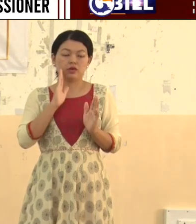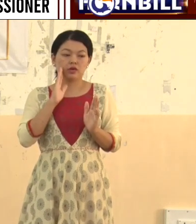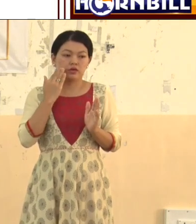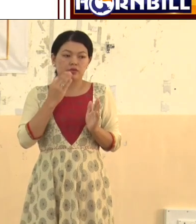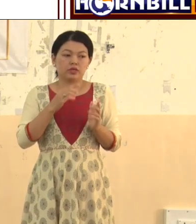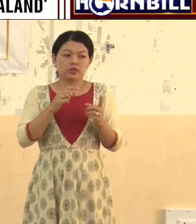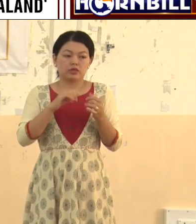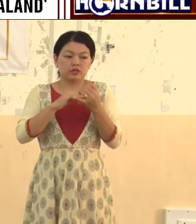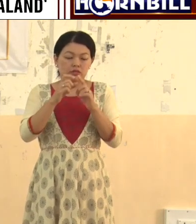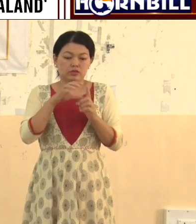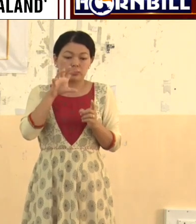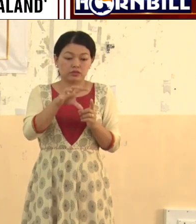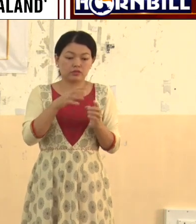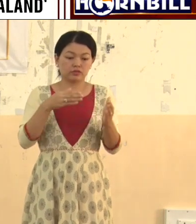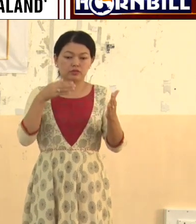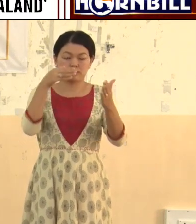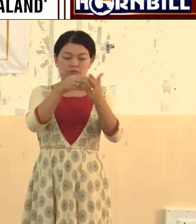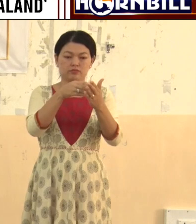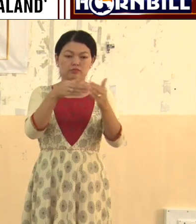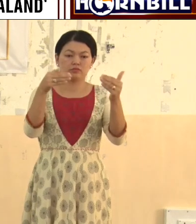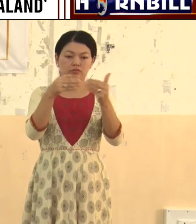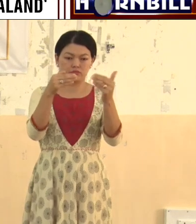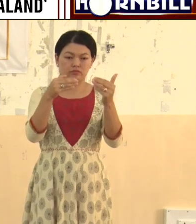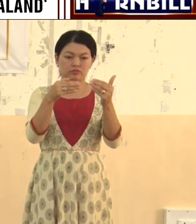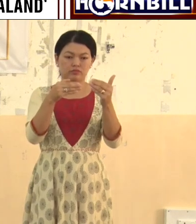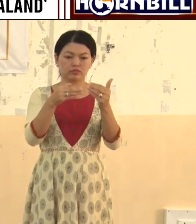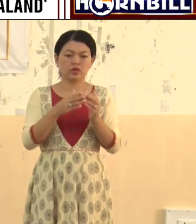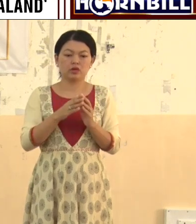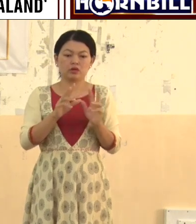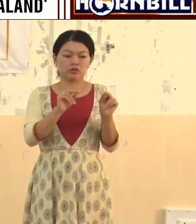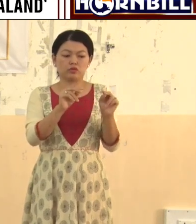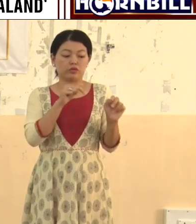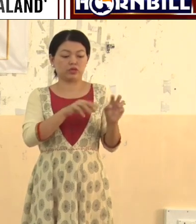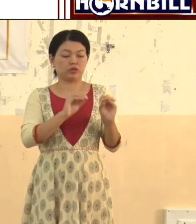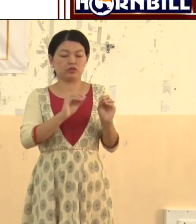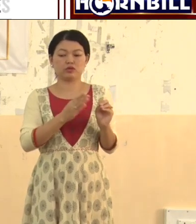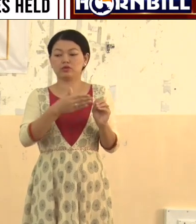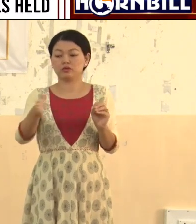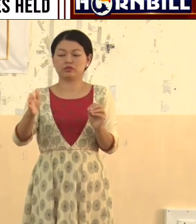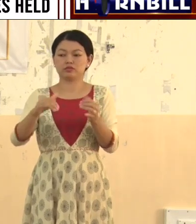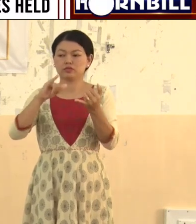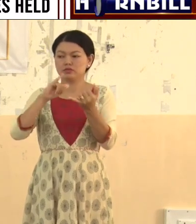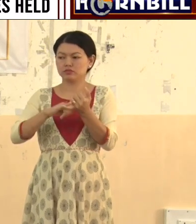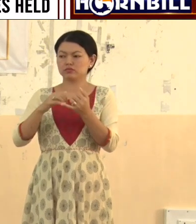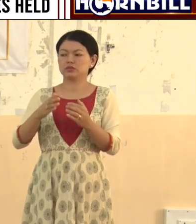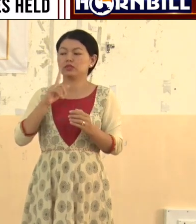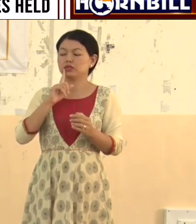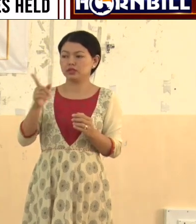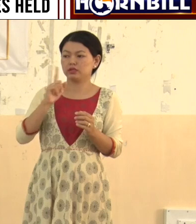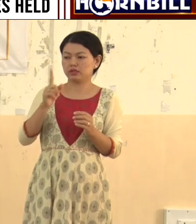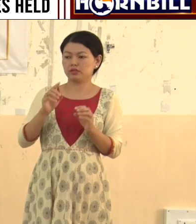department with regard to inclusive education, oh, go to Samagra, like as if inclusive education is a small, you know, segregated